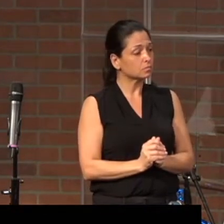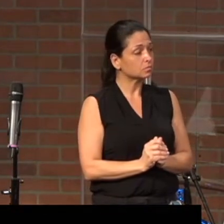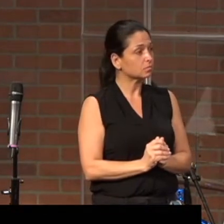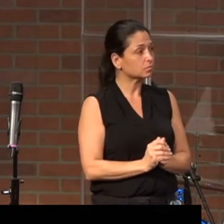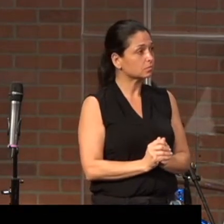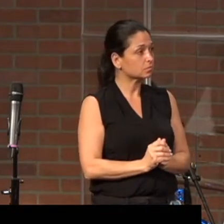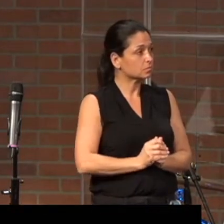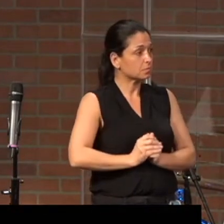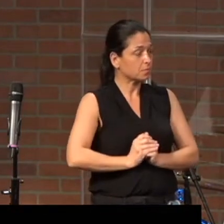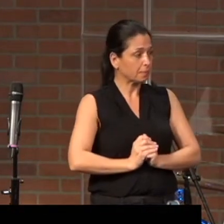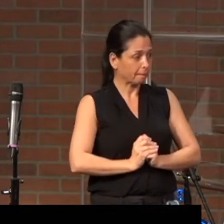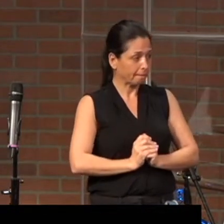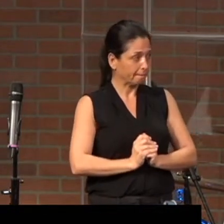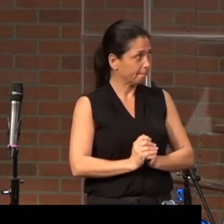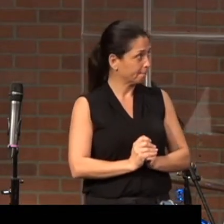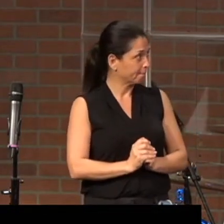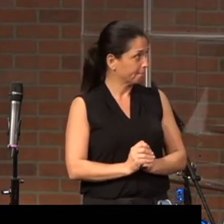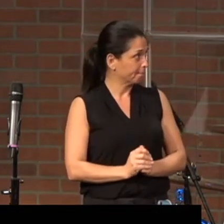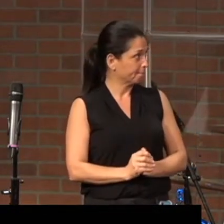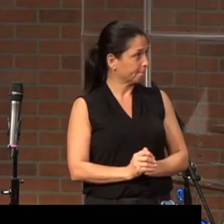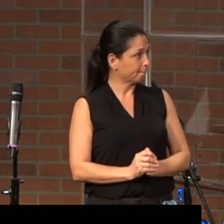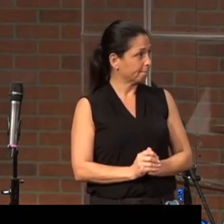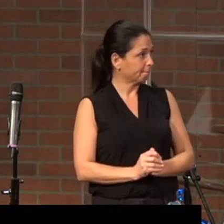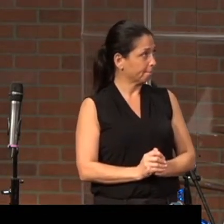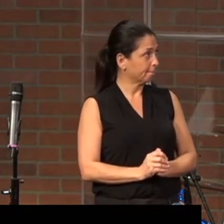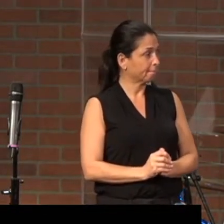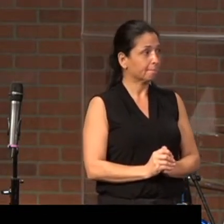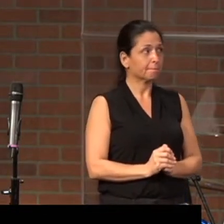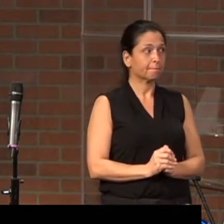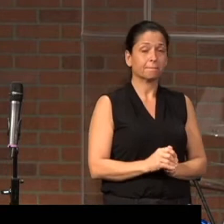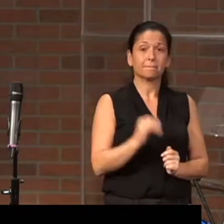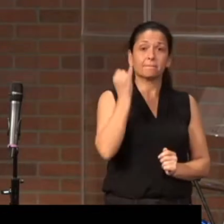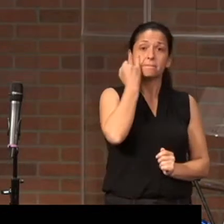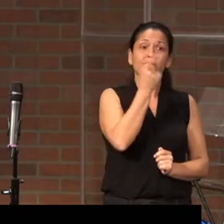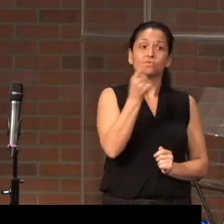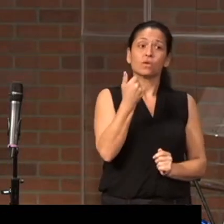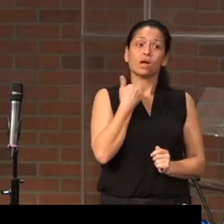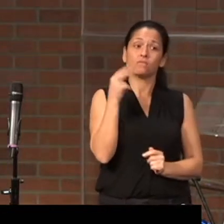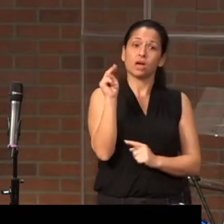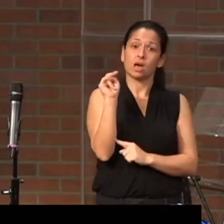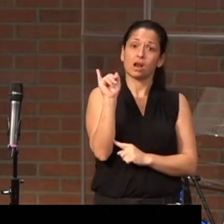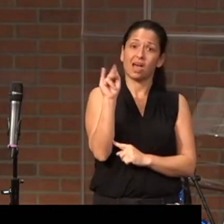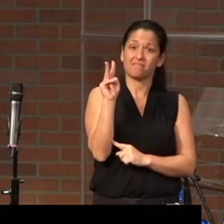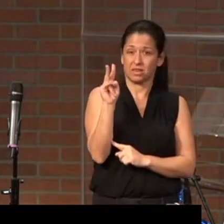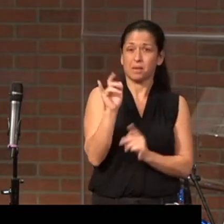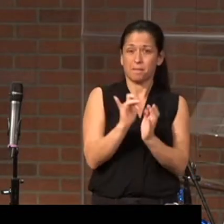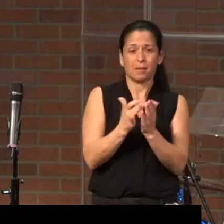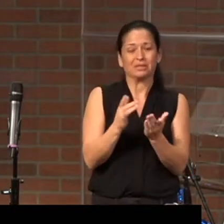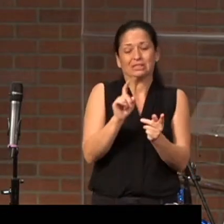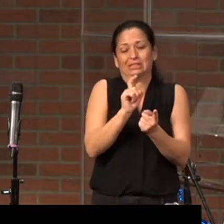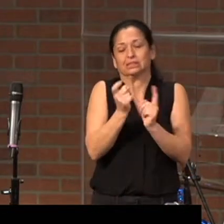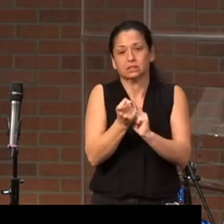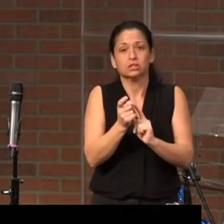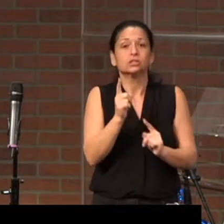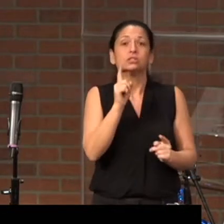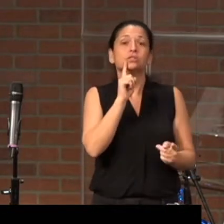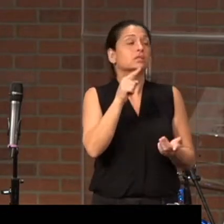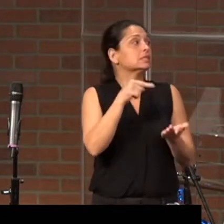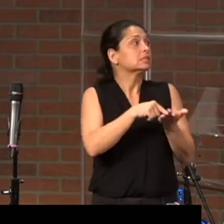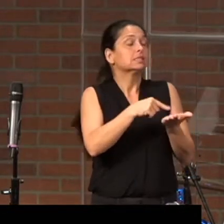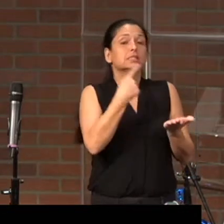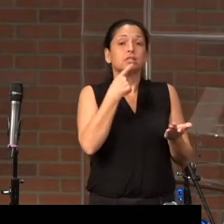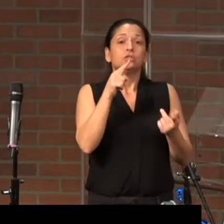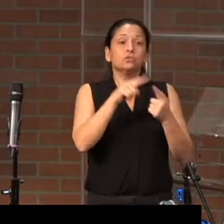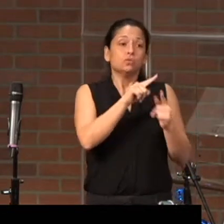because the NIV kind of takes one phrase and flip-flops it, and so the reading is, to those who